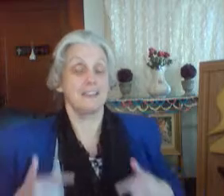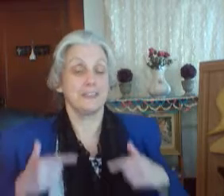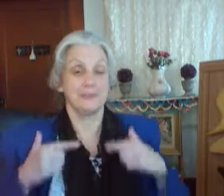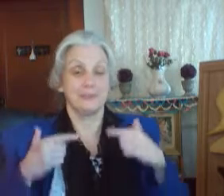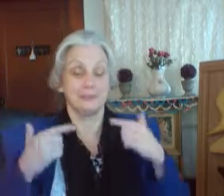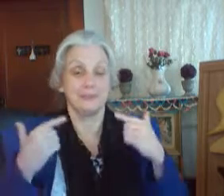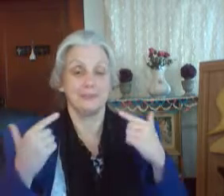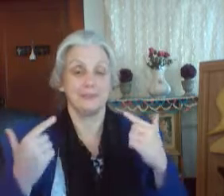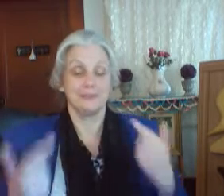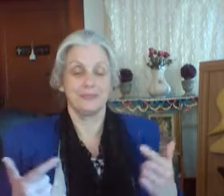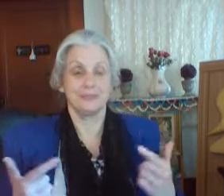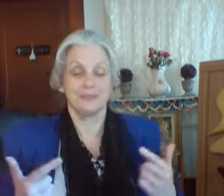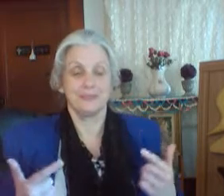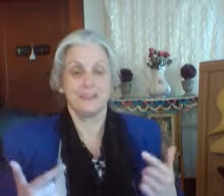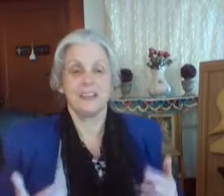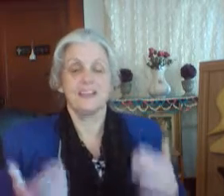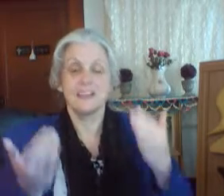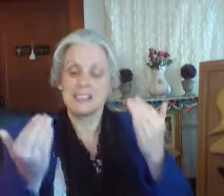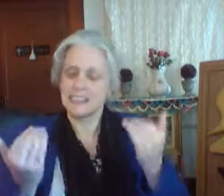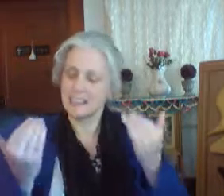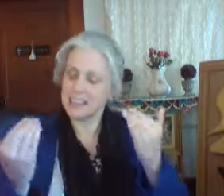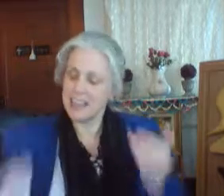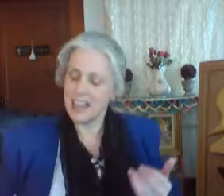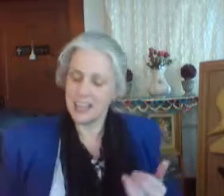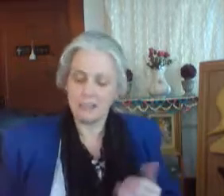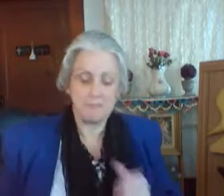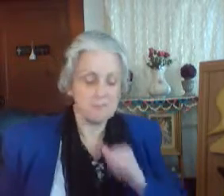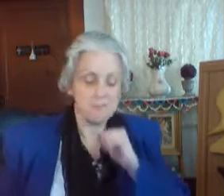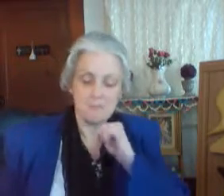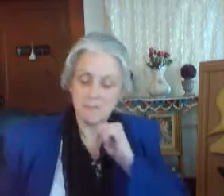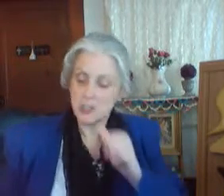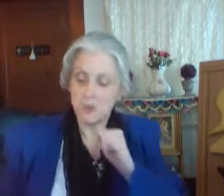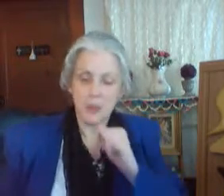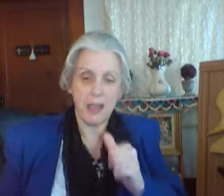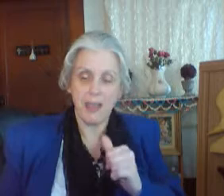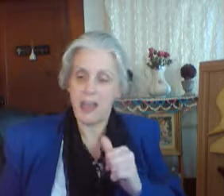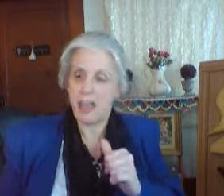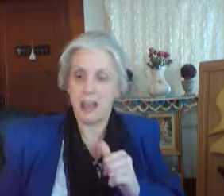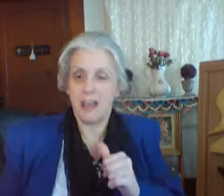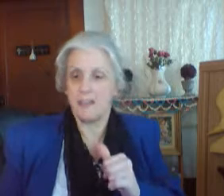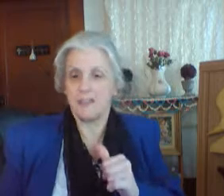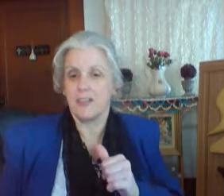Today, no condemnation